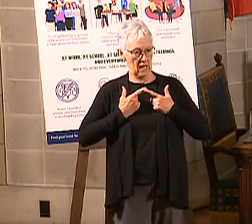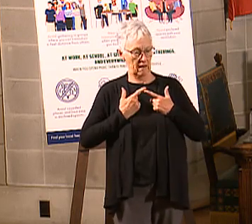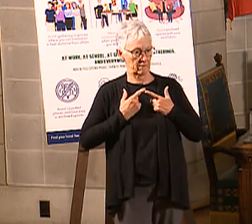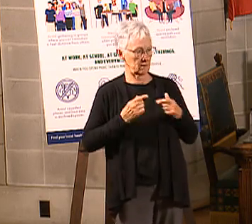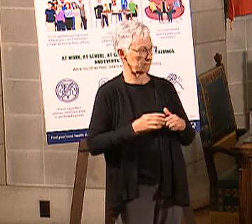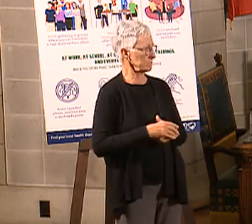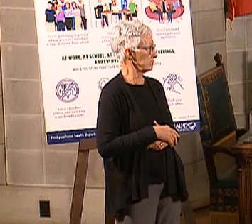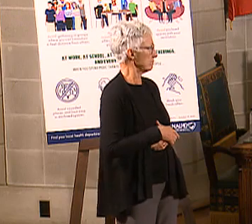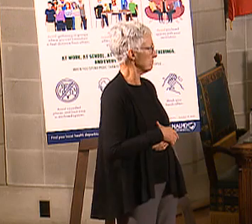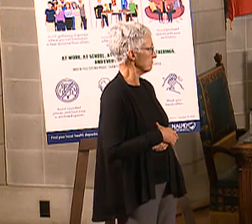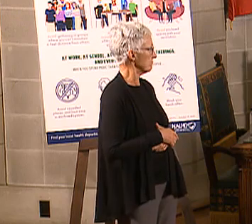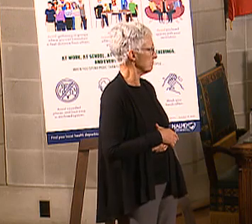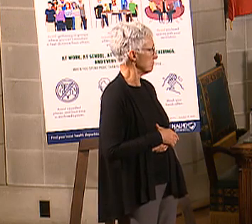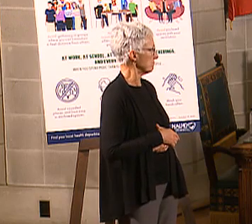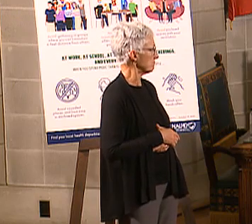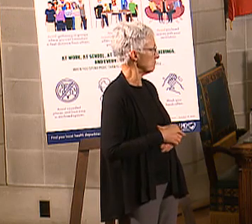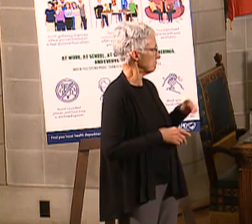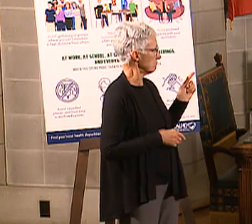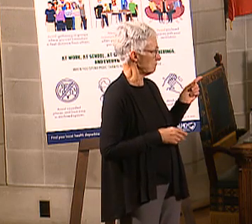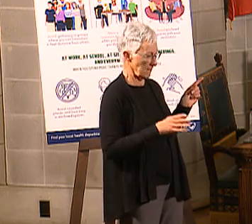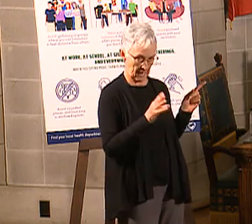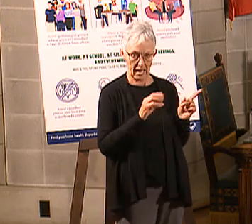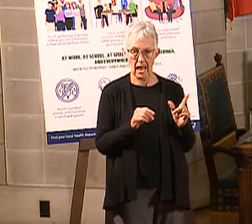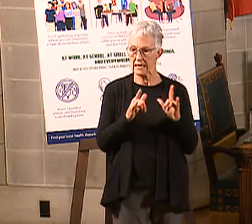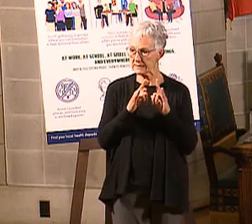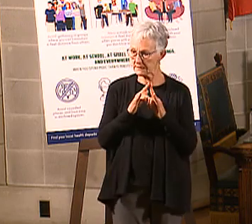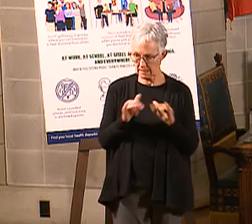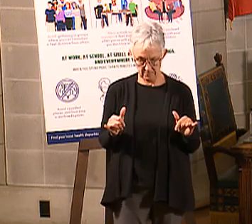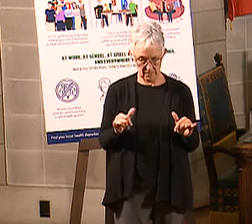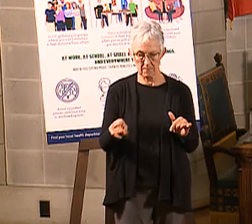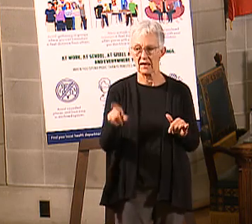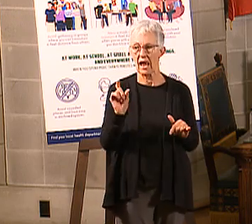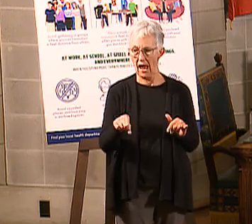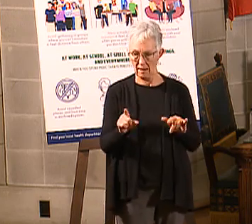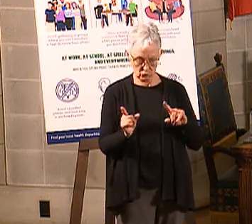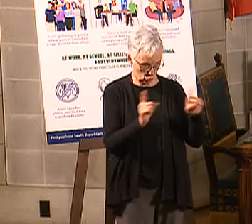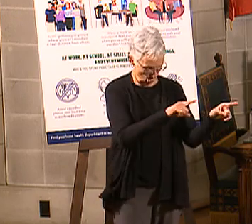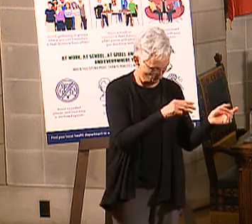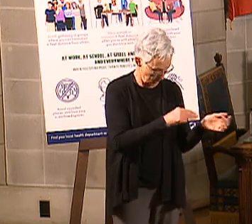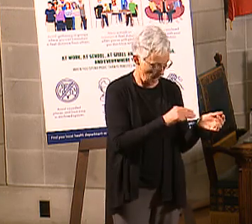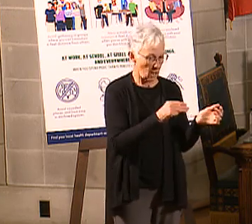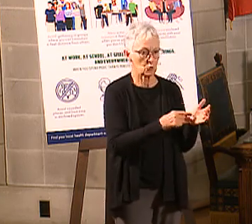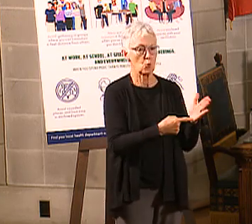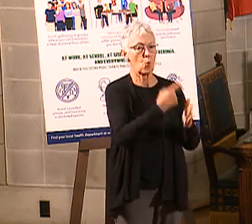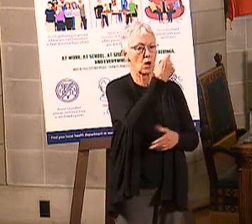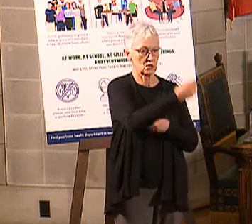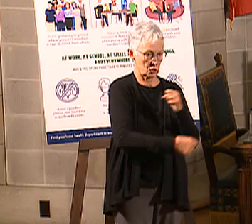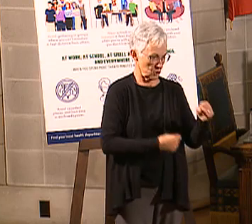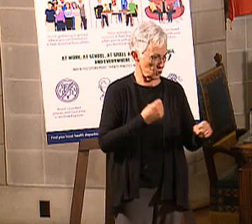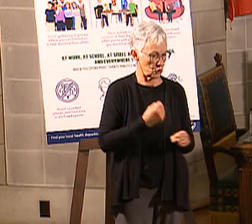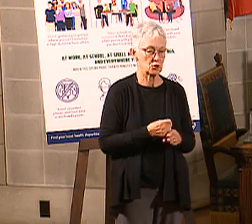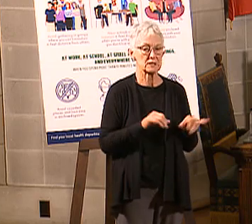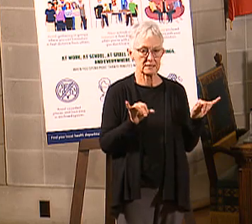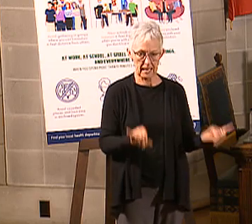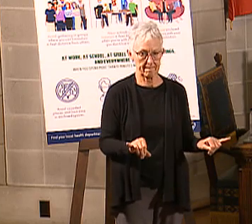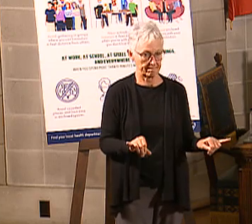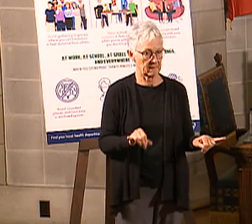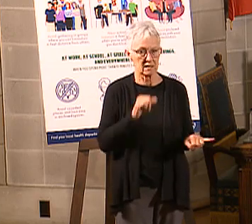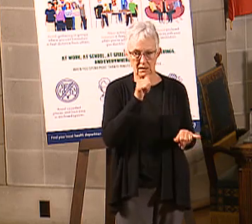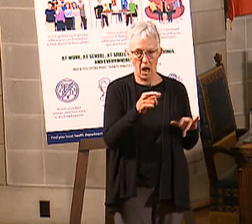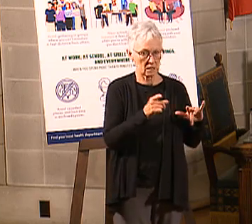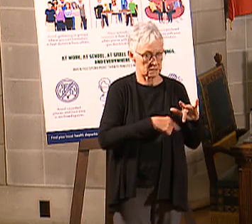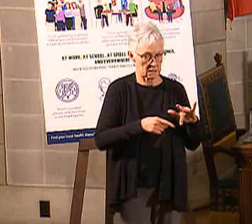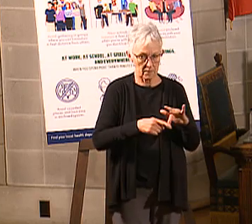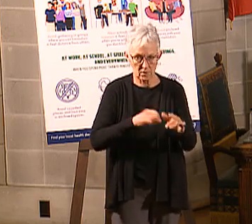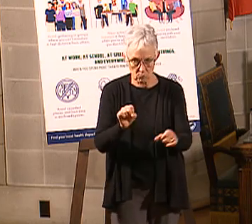supposed to also, at the same time, still go in and visit your doctor once a year. Yes, sir. You know, all the other things with regard to not missing appointments and things like that.